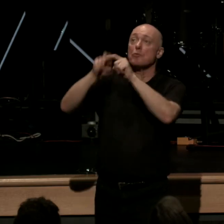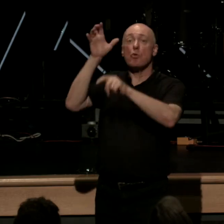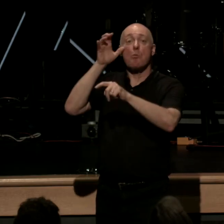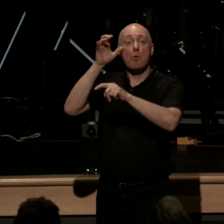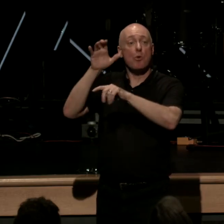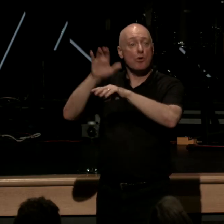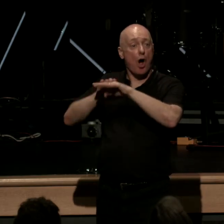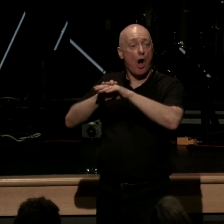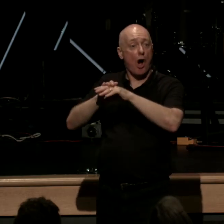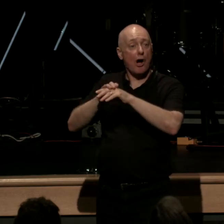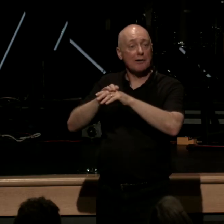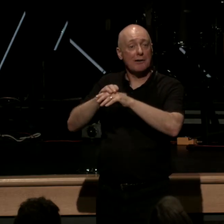be hard to do